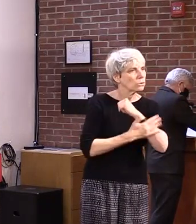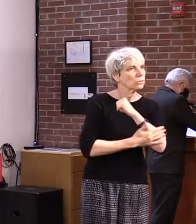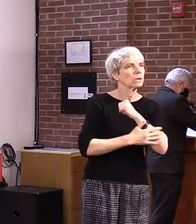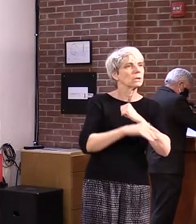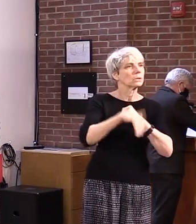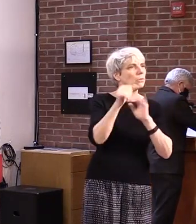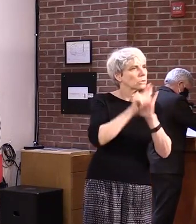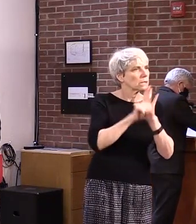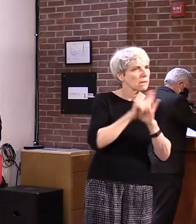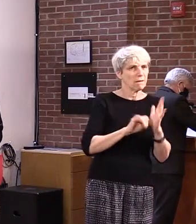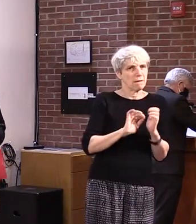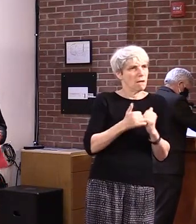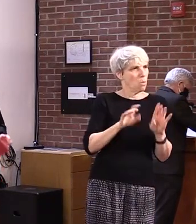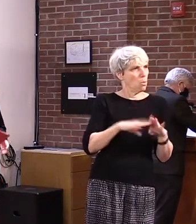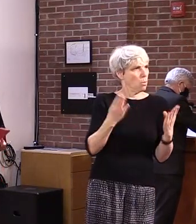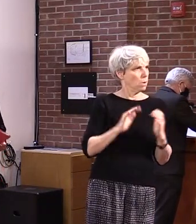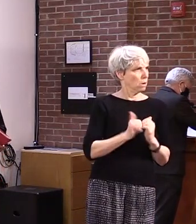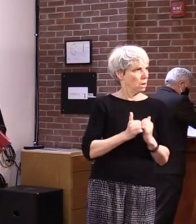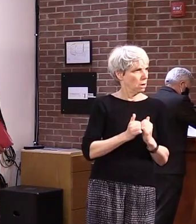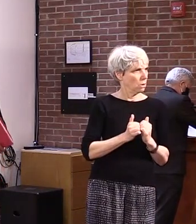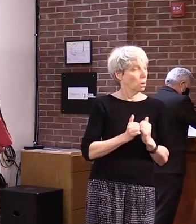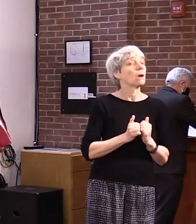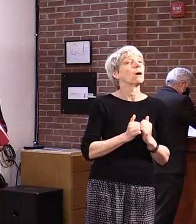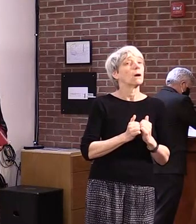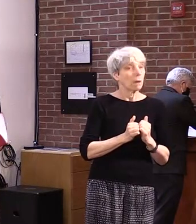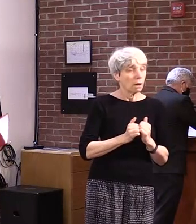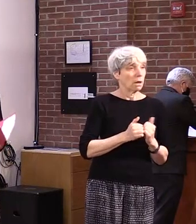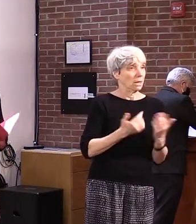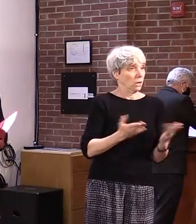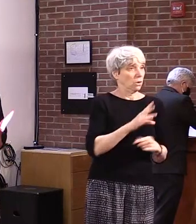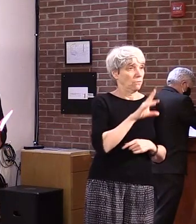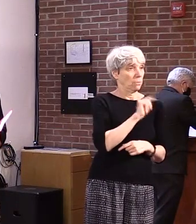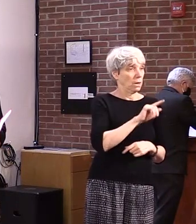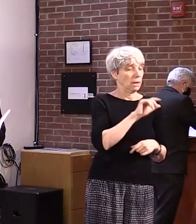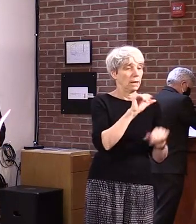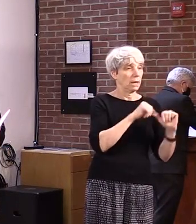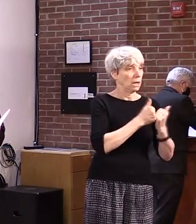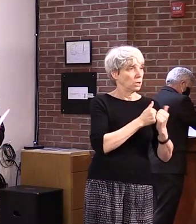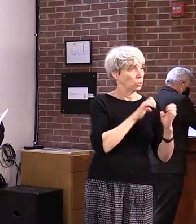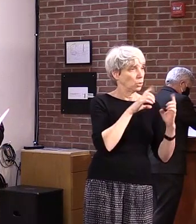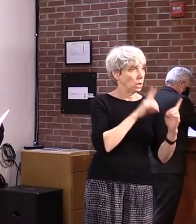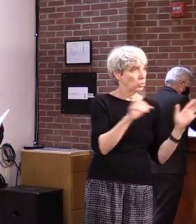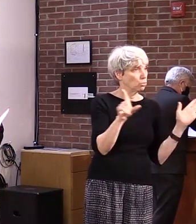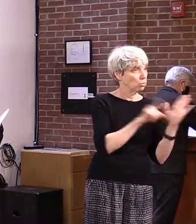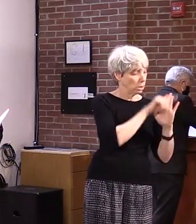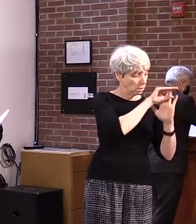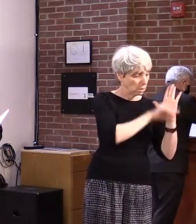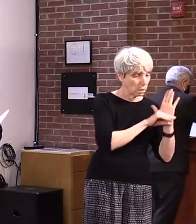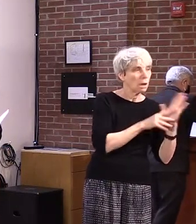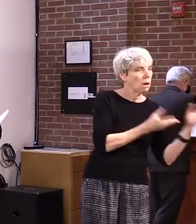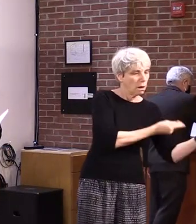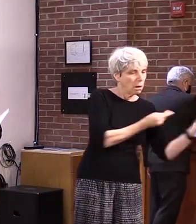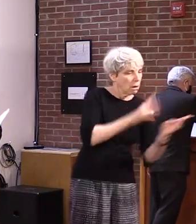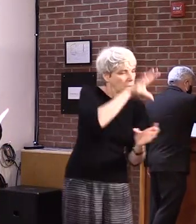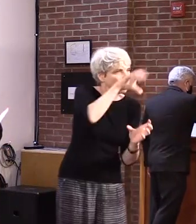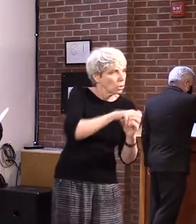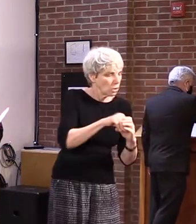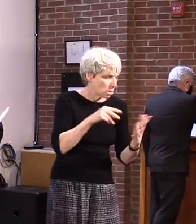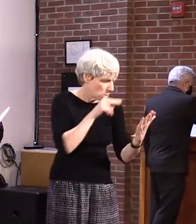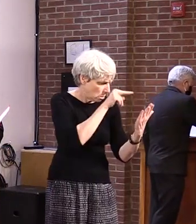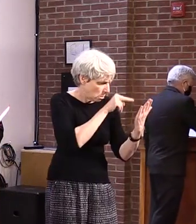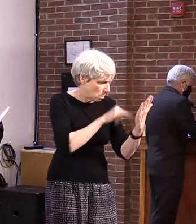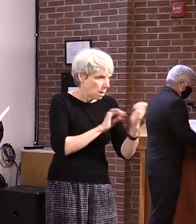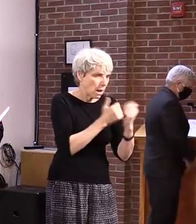States. Once the Vermont guidance came out, they were able to integrate much of the state-level guidance into their planning efforts to address the